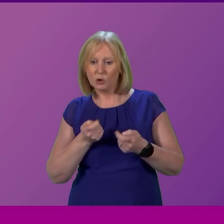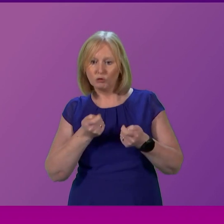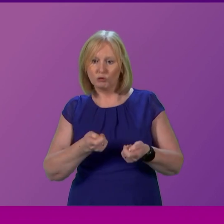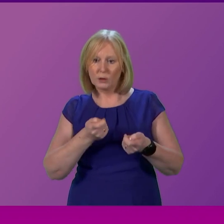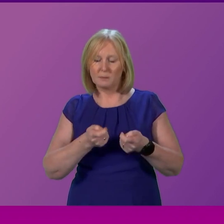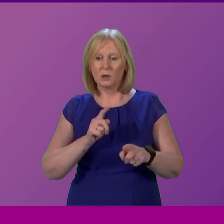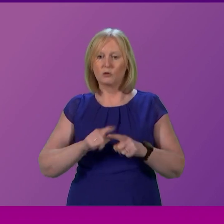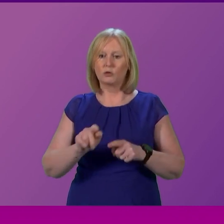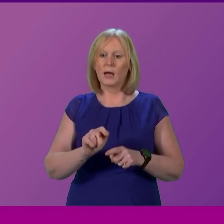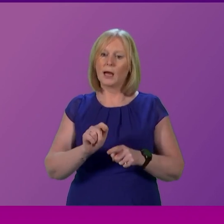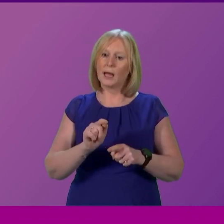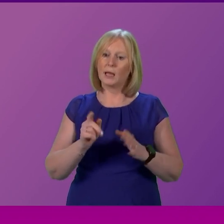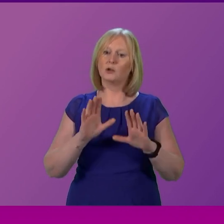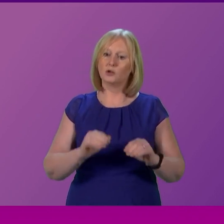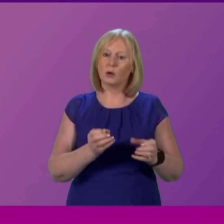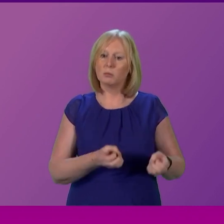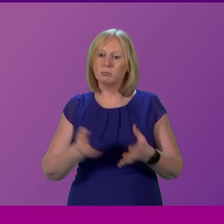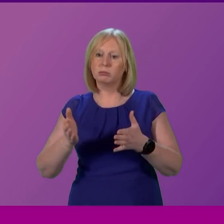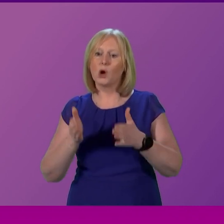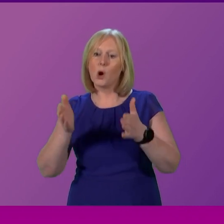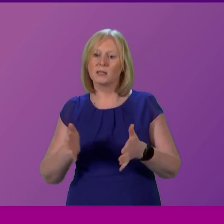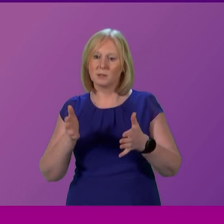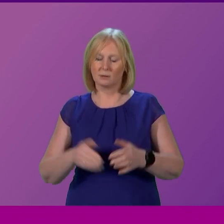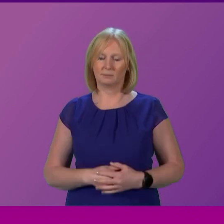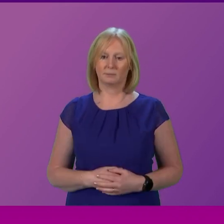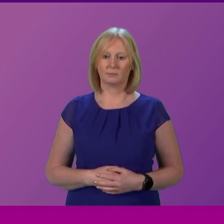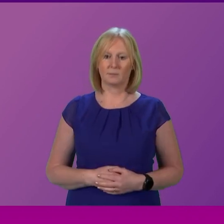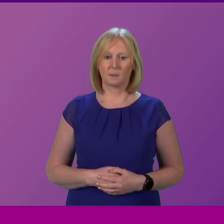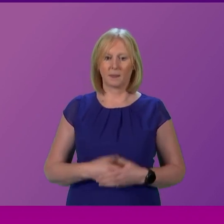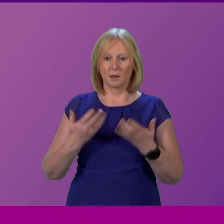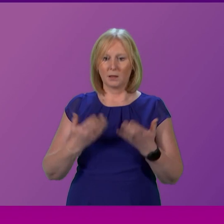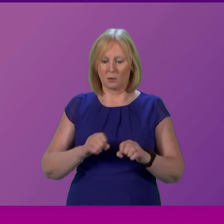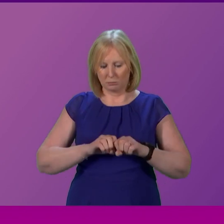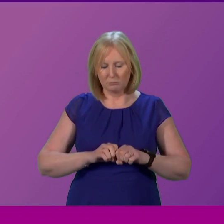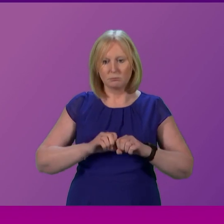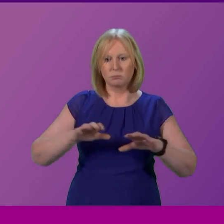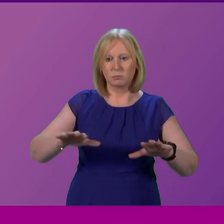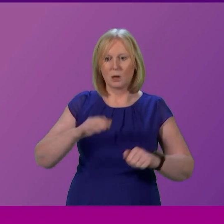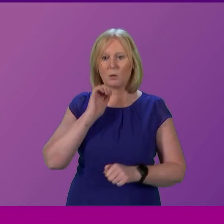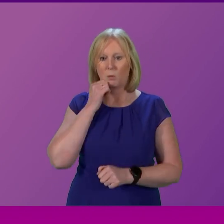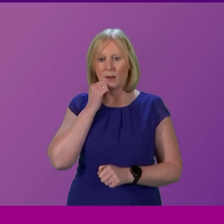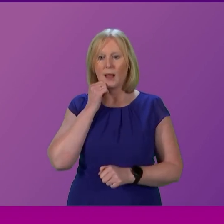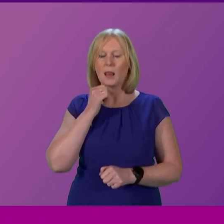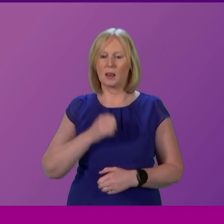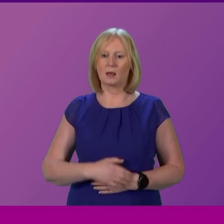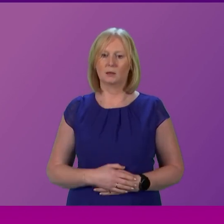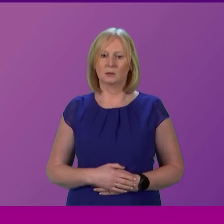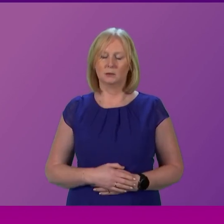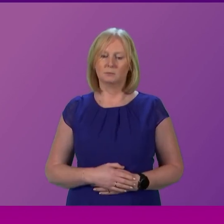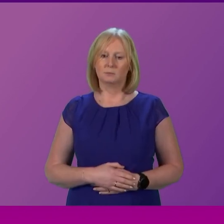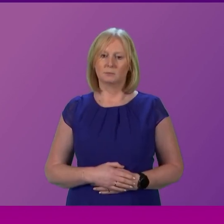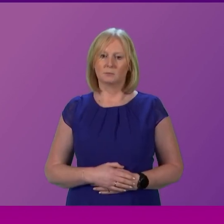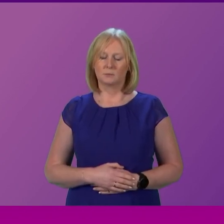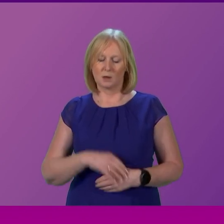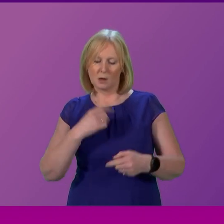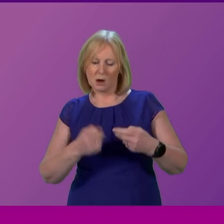hospital admission. Additional actions will now be rolled out across the health and social care system, and I can today outline a